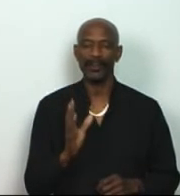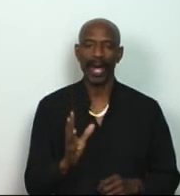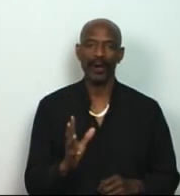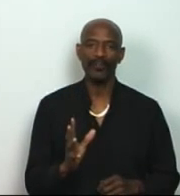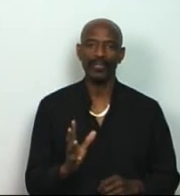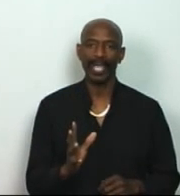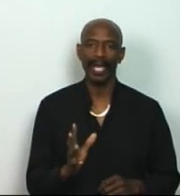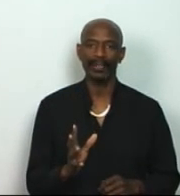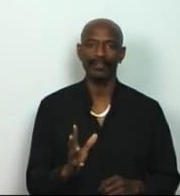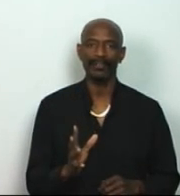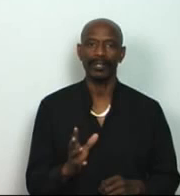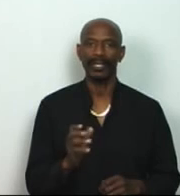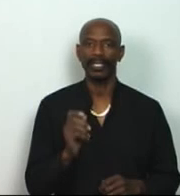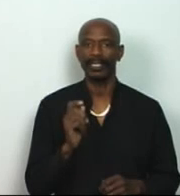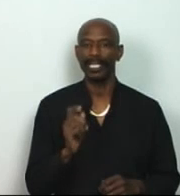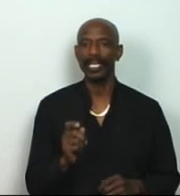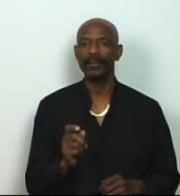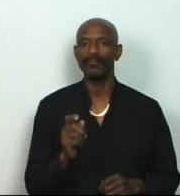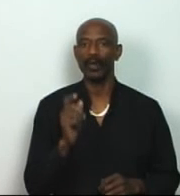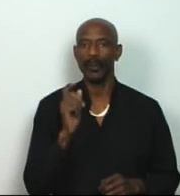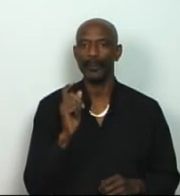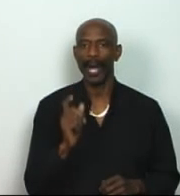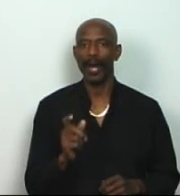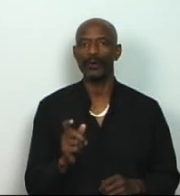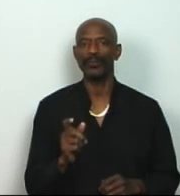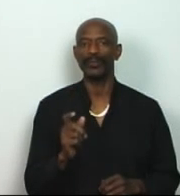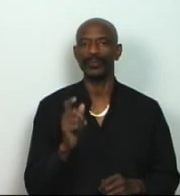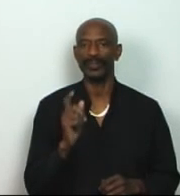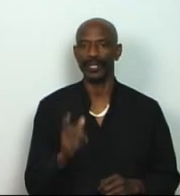powerful life. Live your powerful dream.